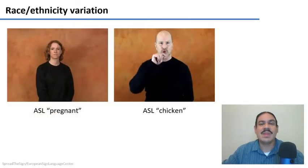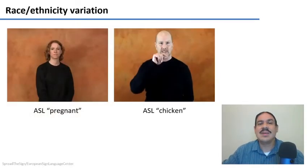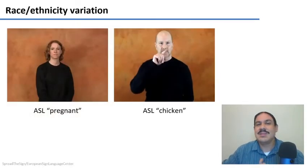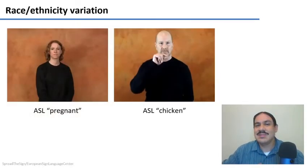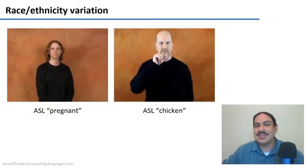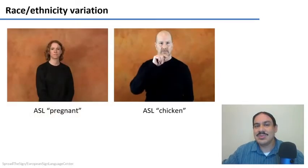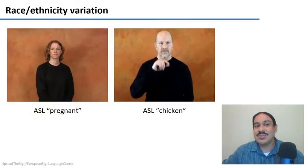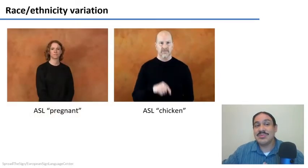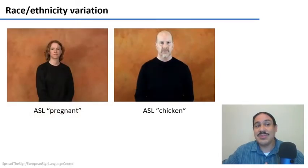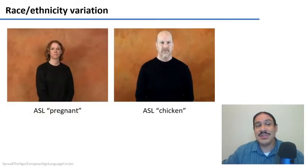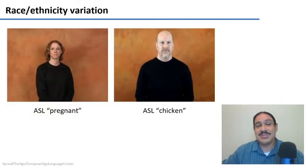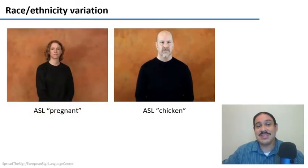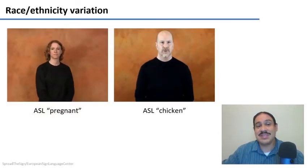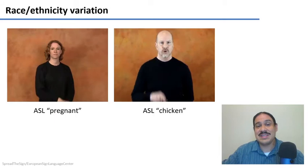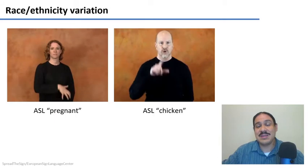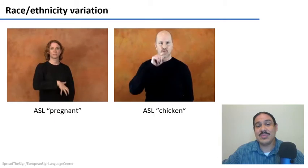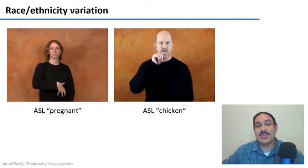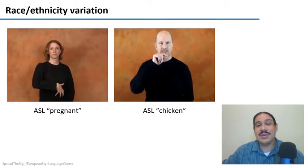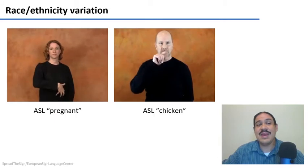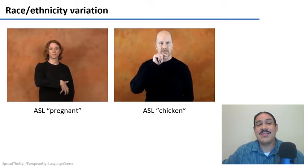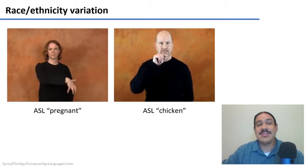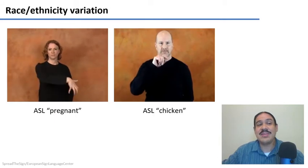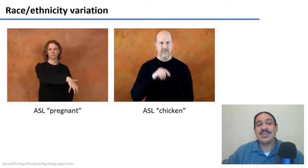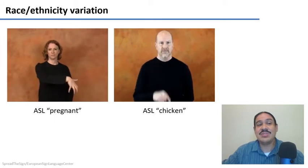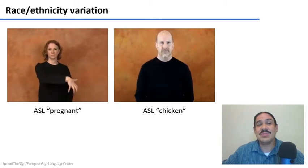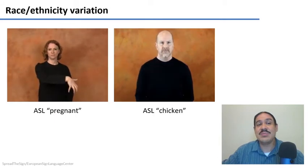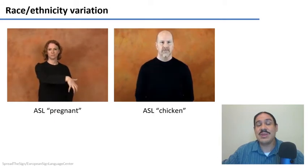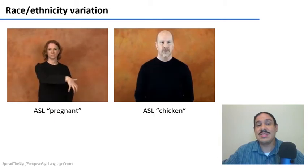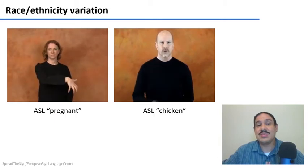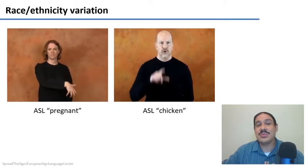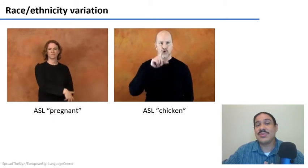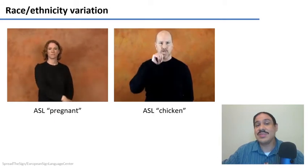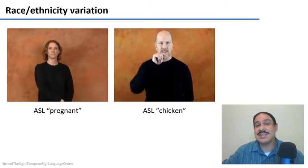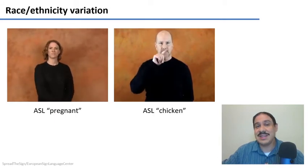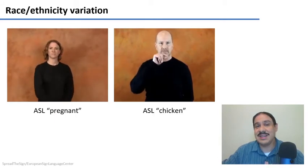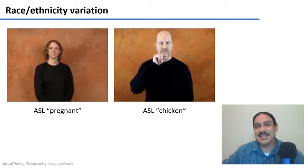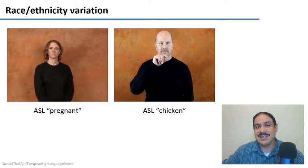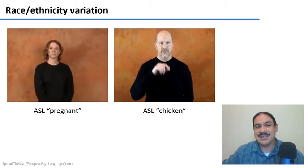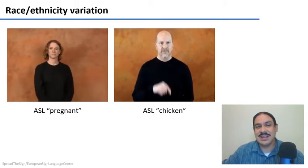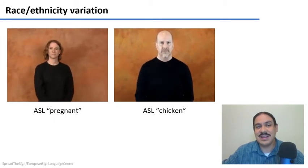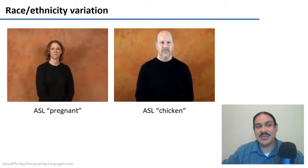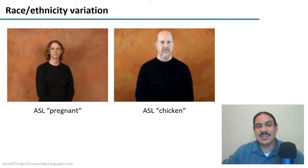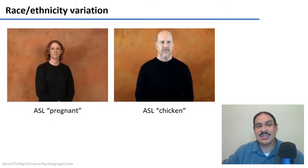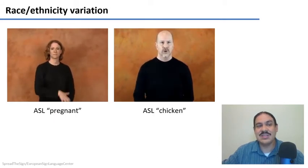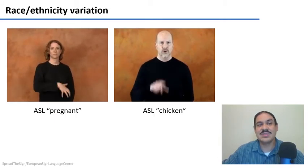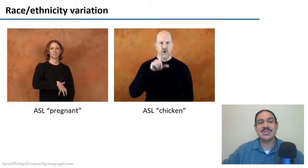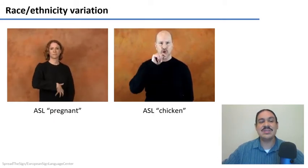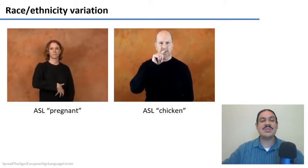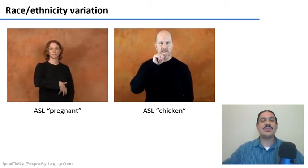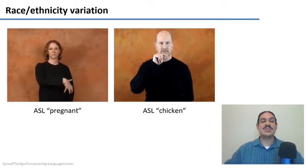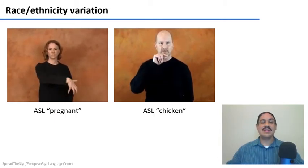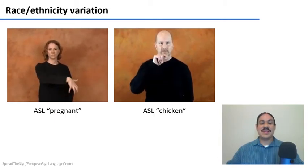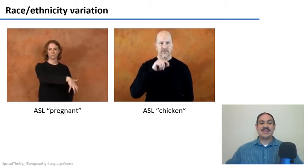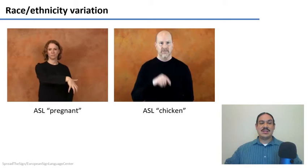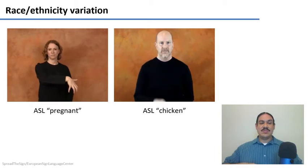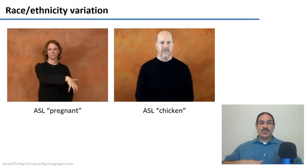this is also a very interesting example we have variation by race or ethnicity in sign languages so these are the words in asl for